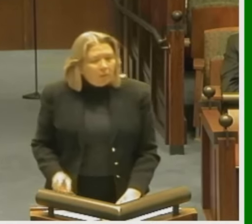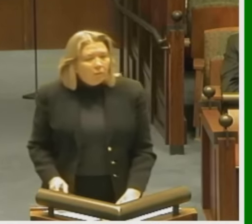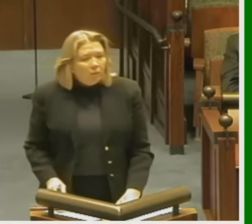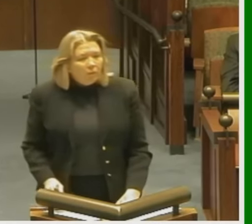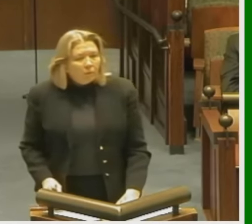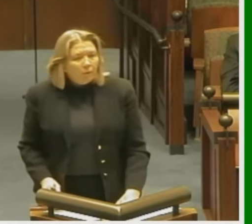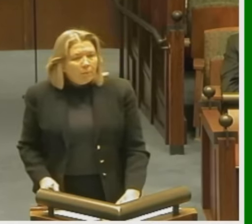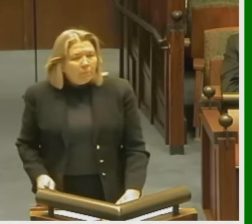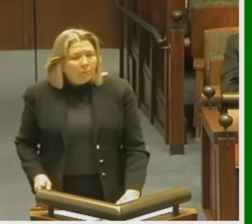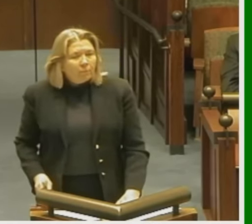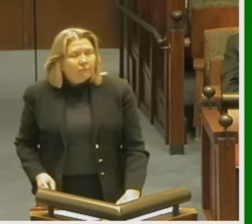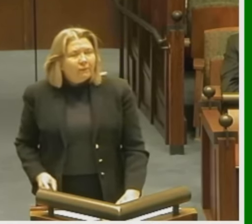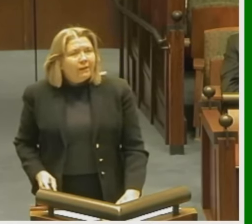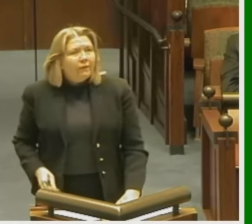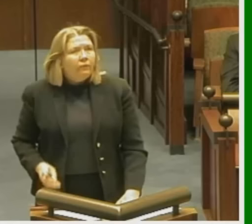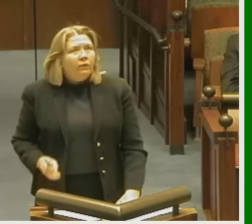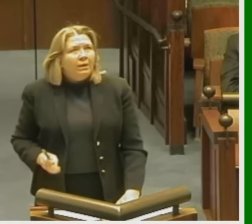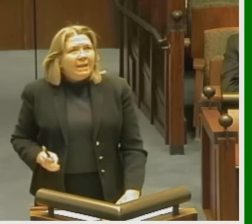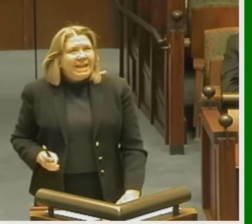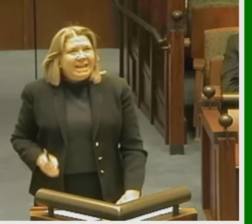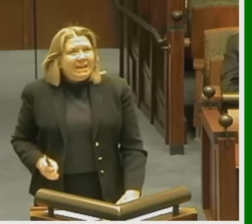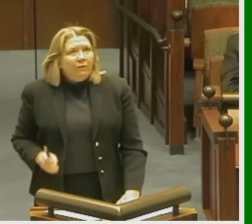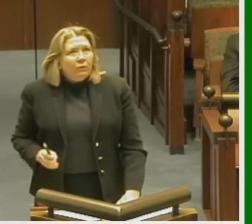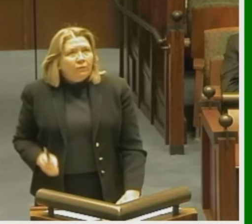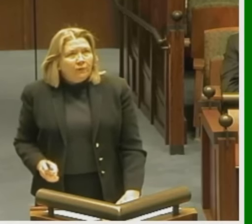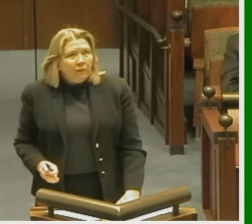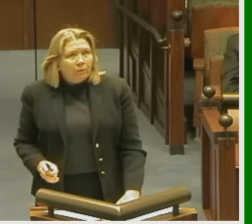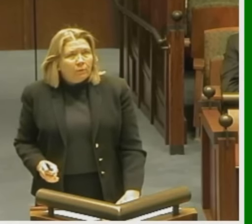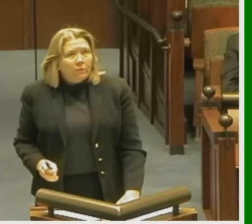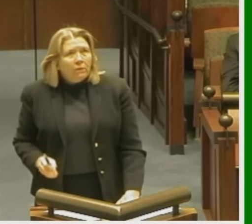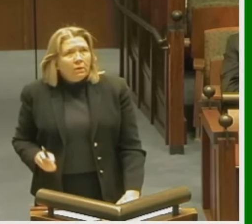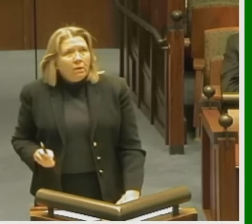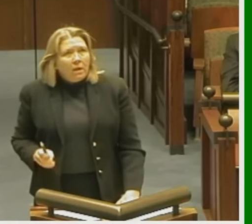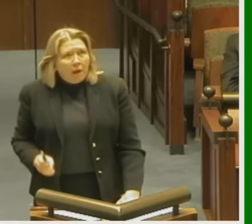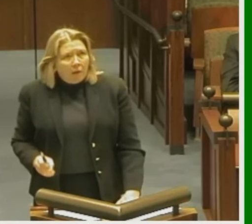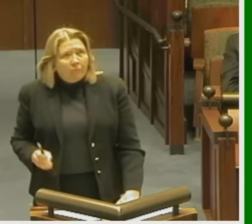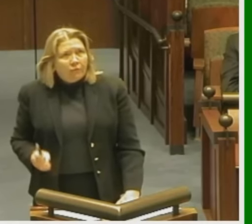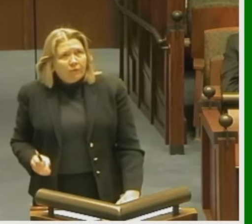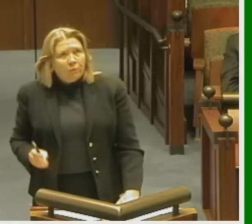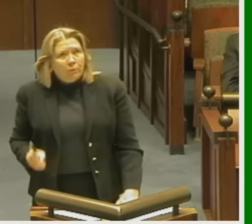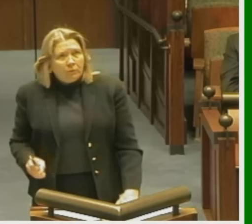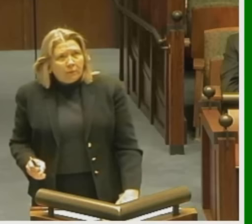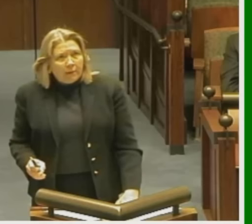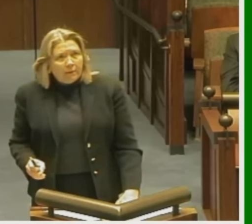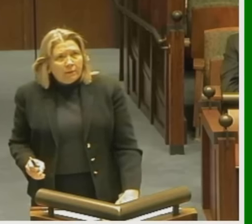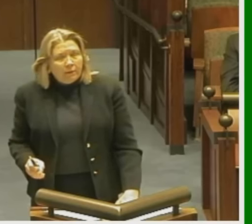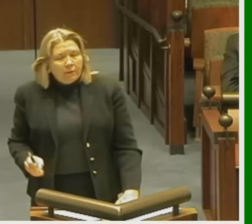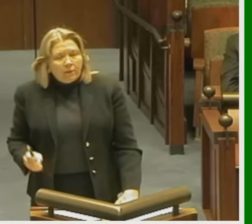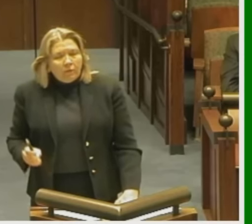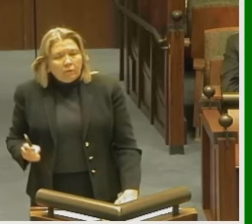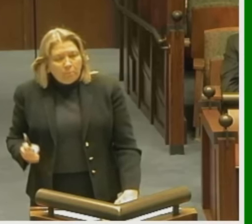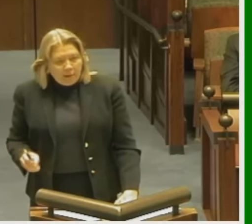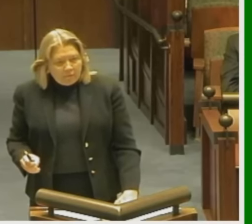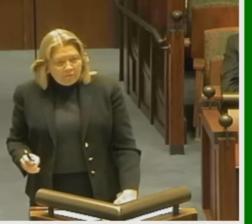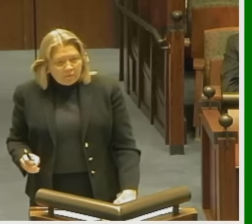constitutional amendment provides an indefeasible, non-forfitable right to benefits